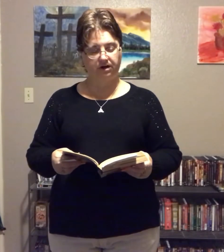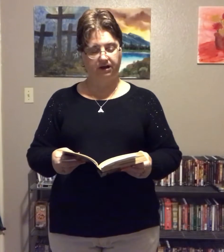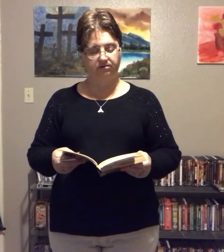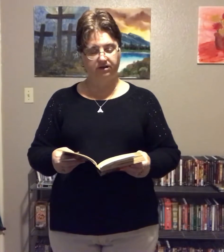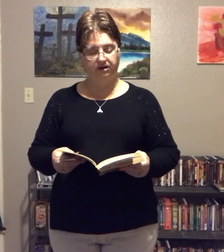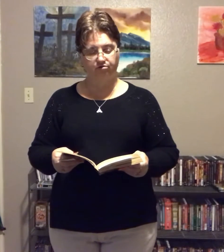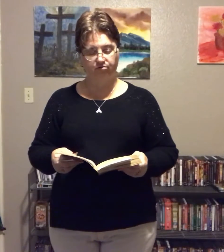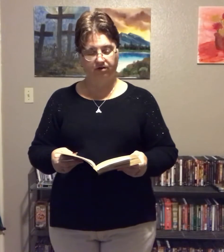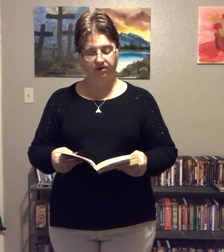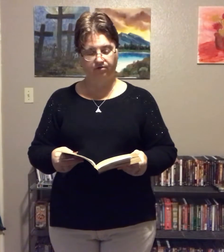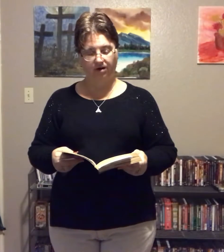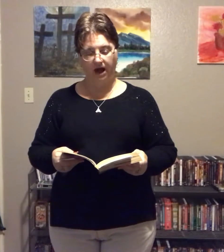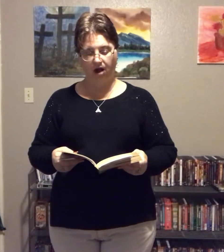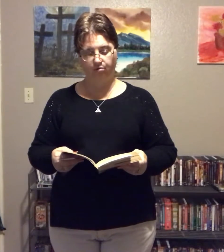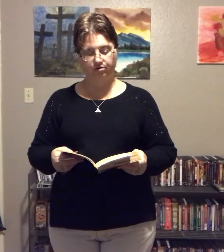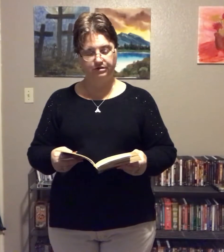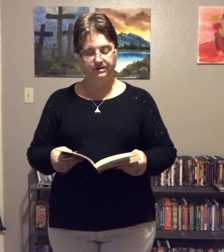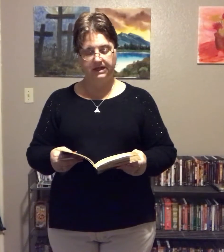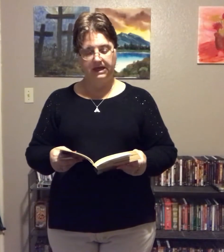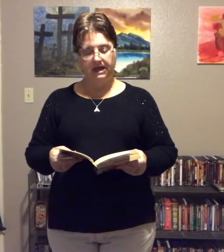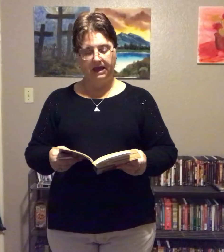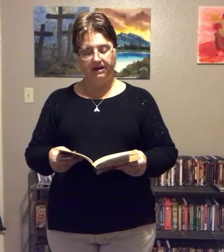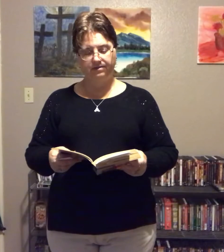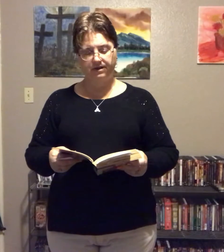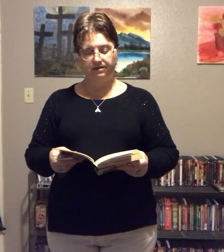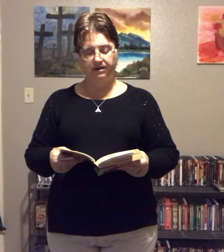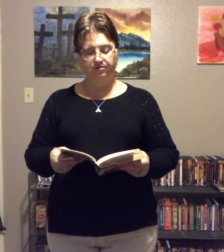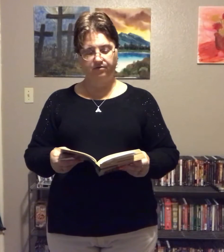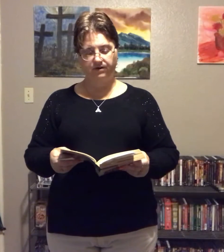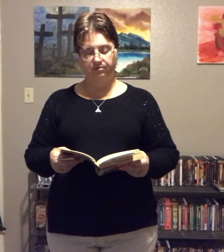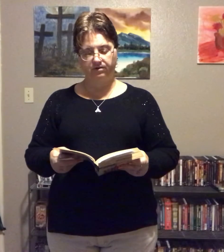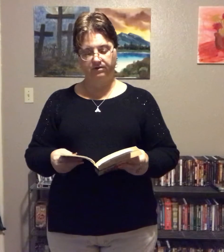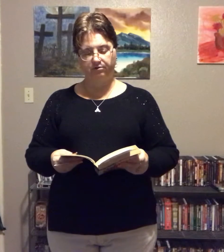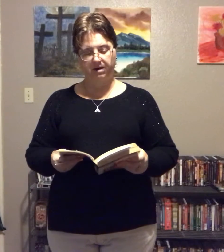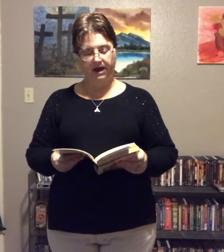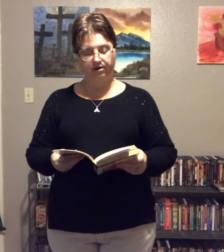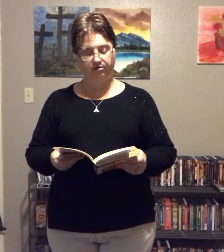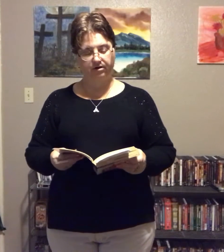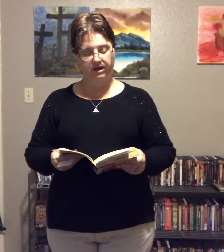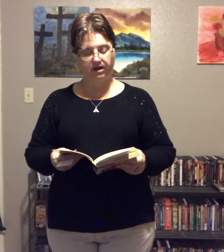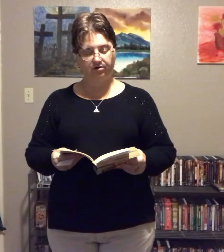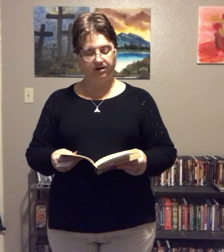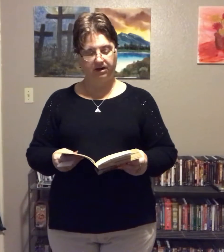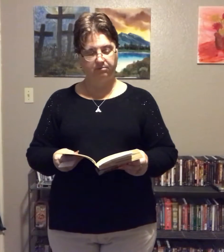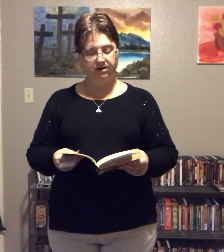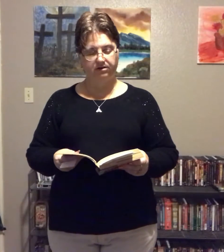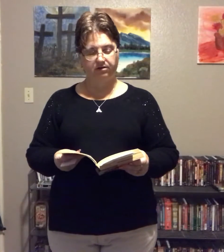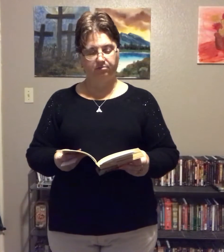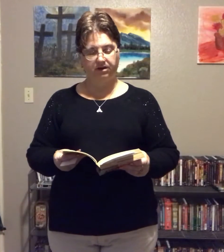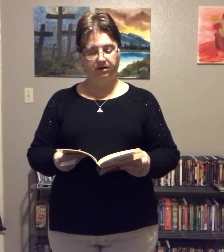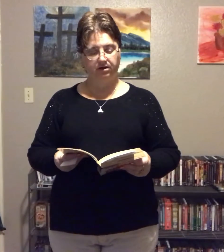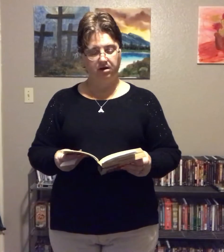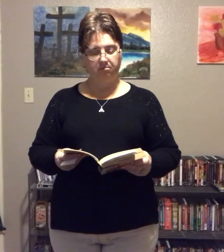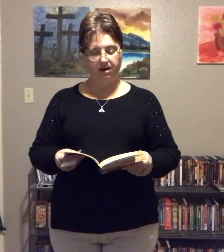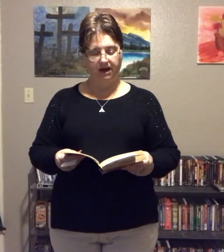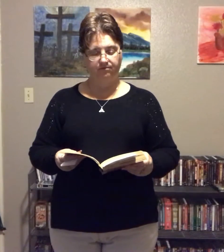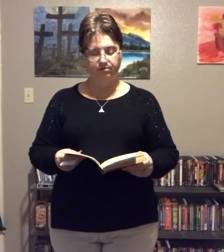days and exercise for hours. Anything that interfered with this pattern irritated me terribly. My life